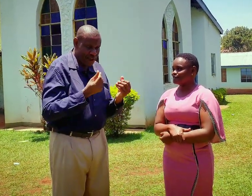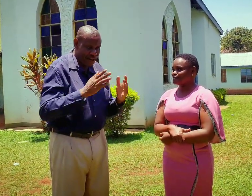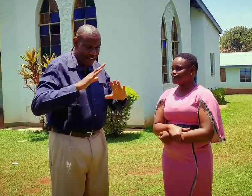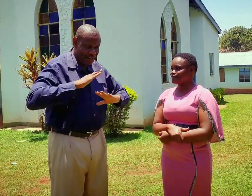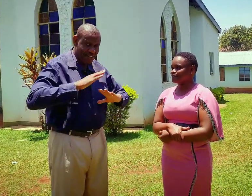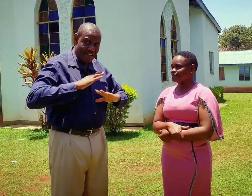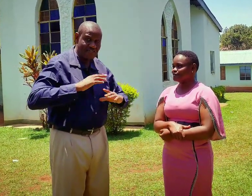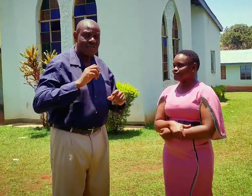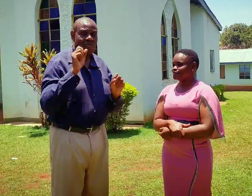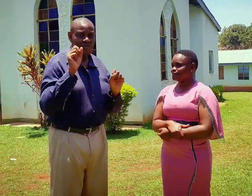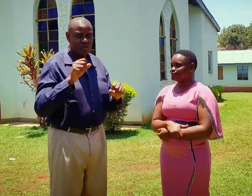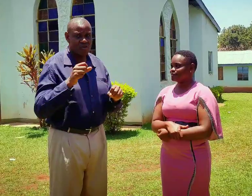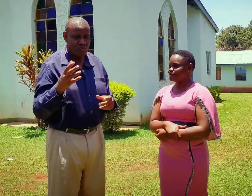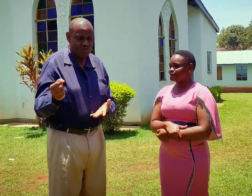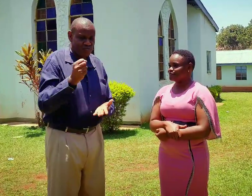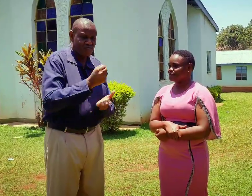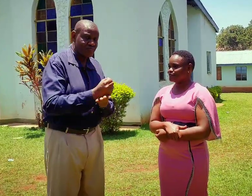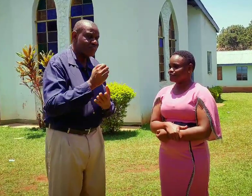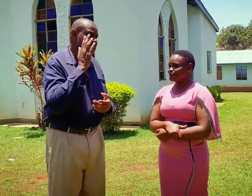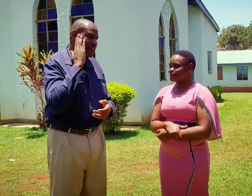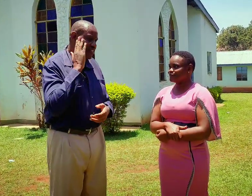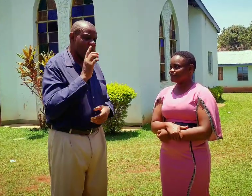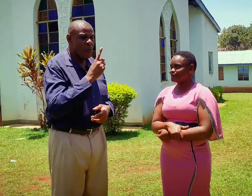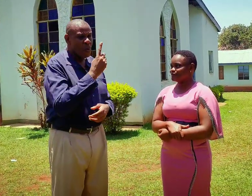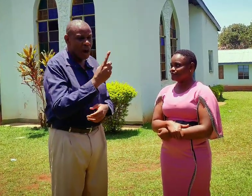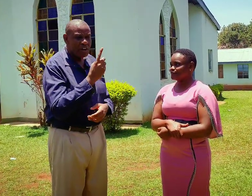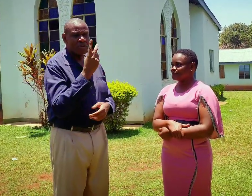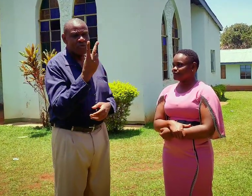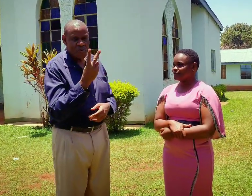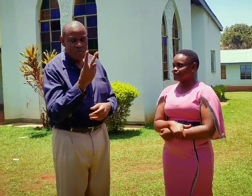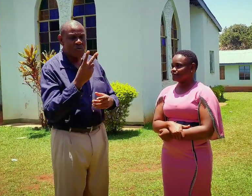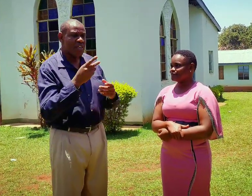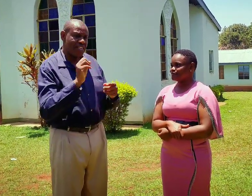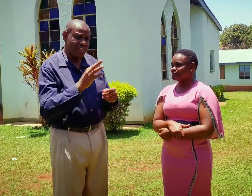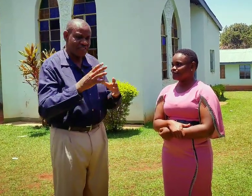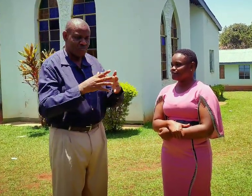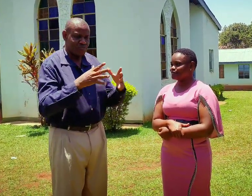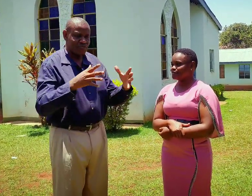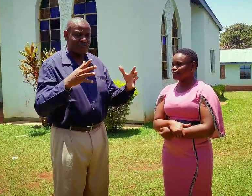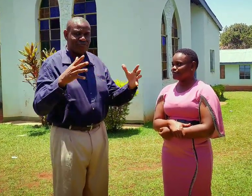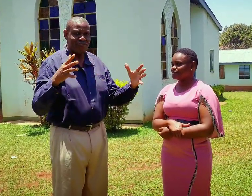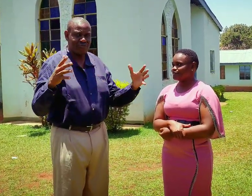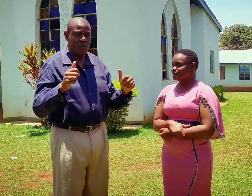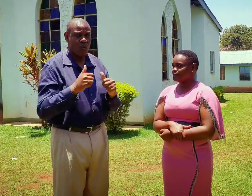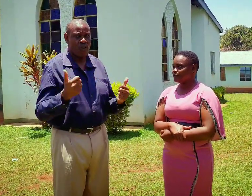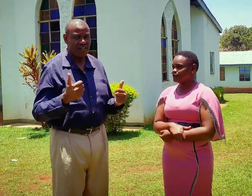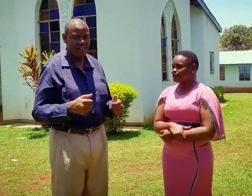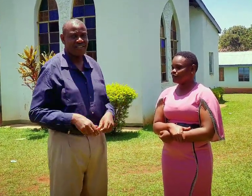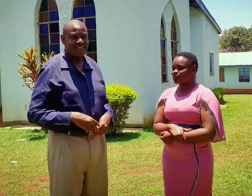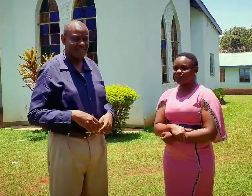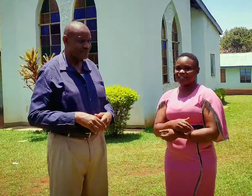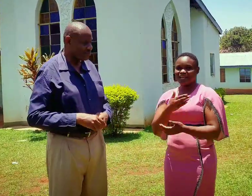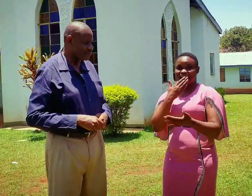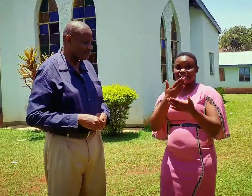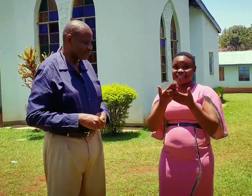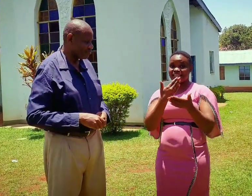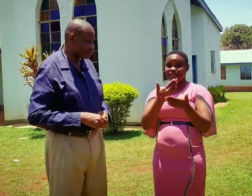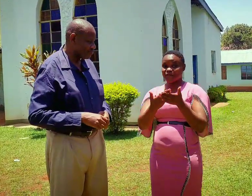when the money is enough, will appoint a deaf person, two, one, considering the number